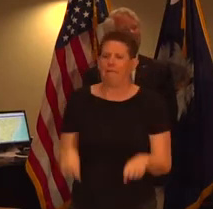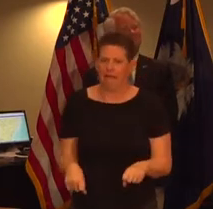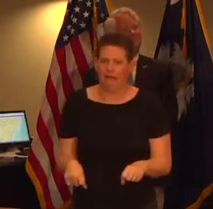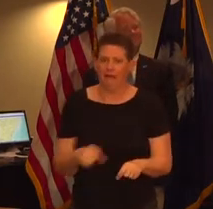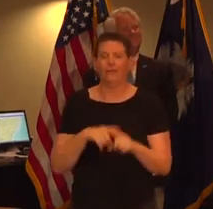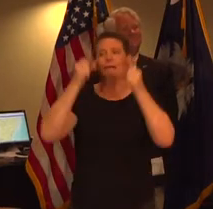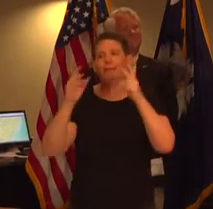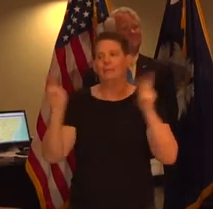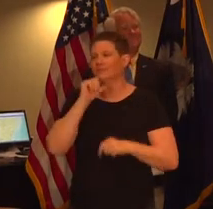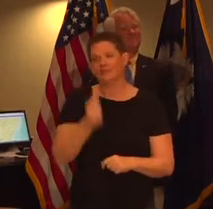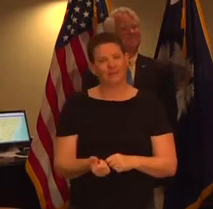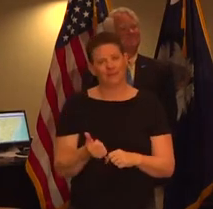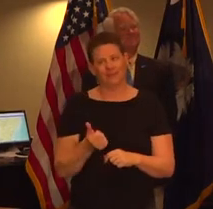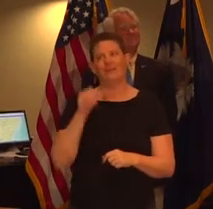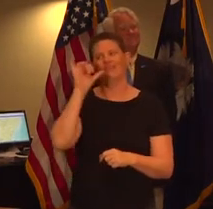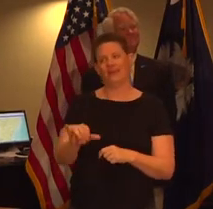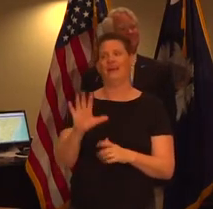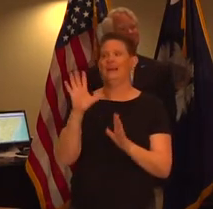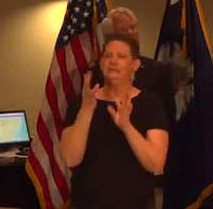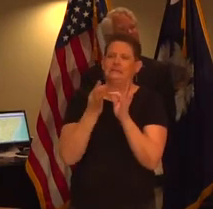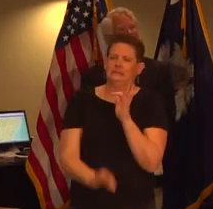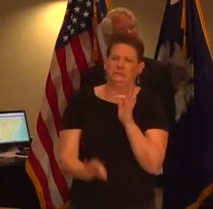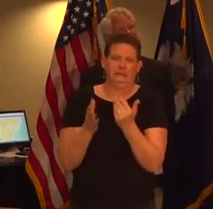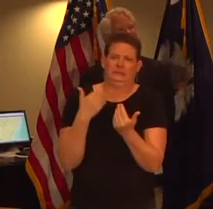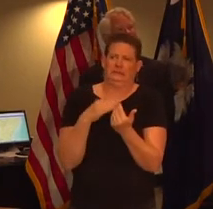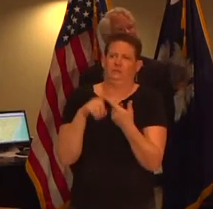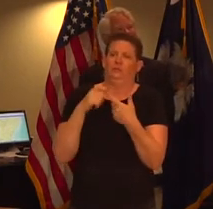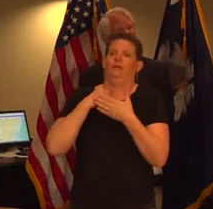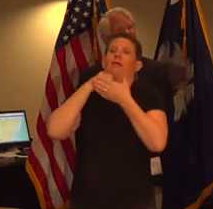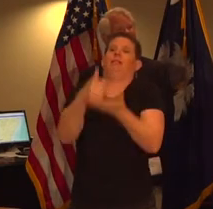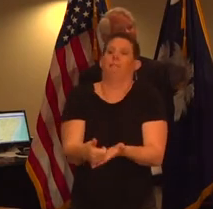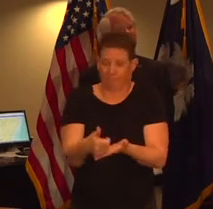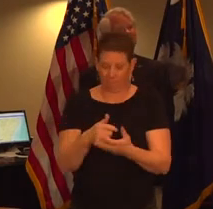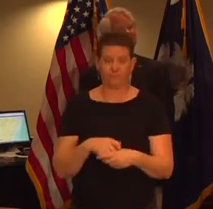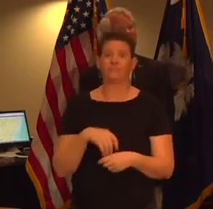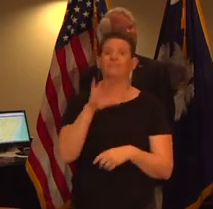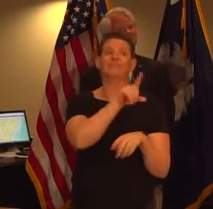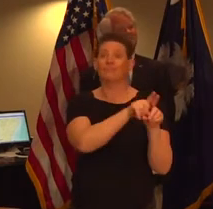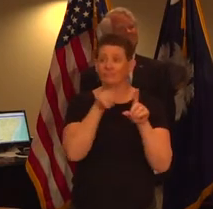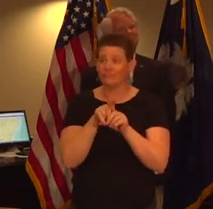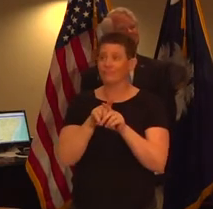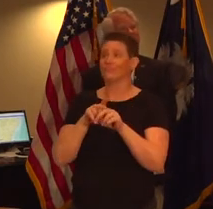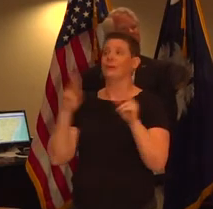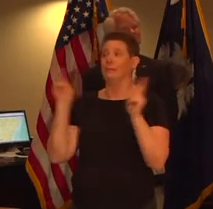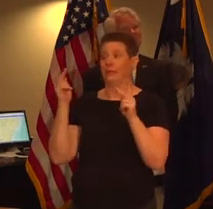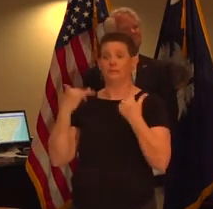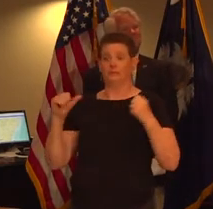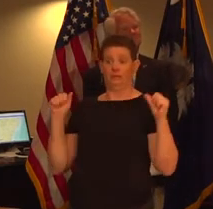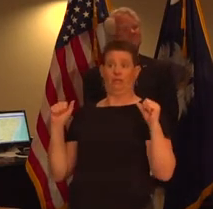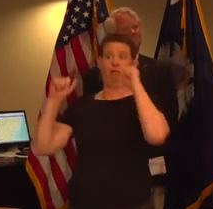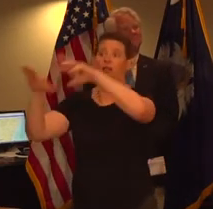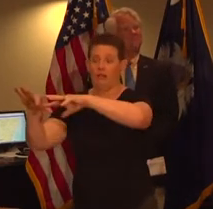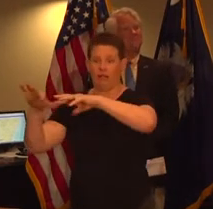are not doing that and those are the simple things there also there are a lot of people that are congregating there are a lot of people you go into the